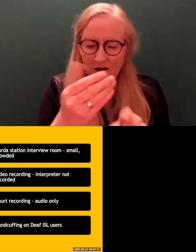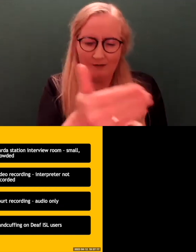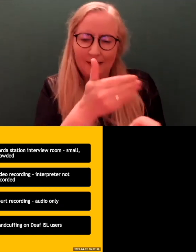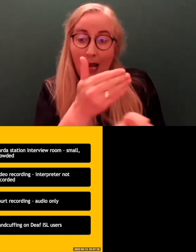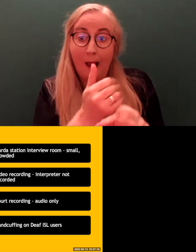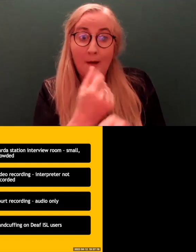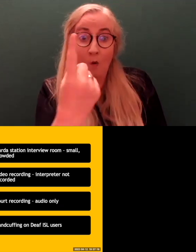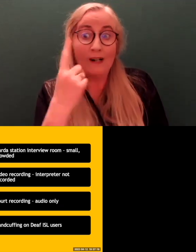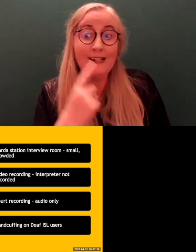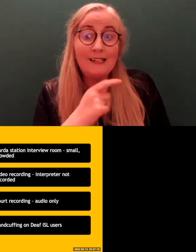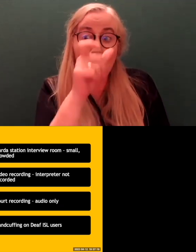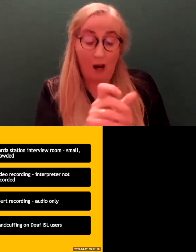detained with their hand behind their back.